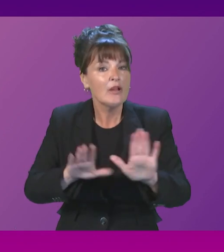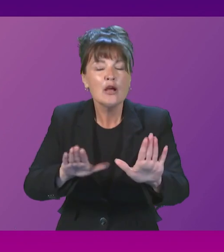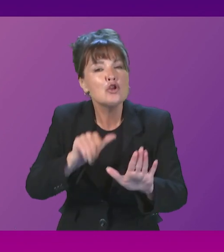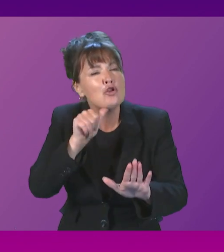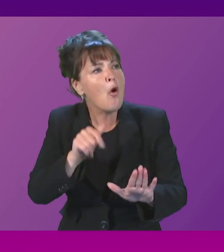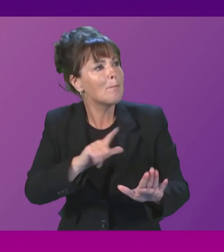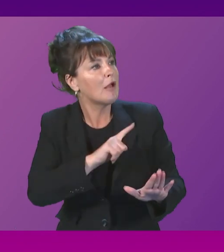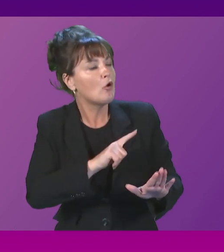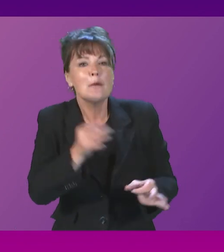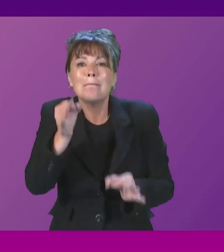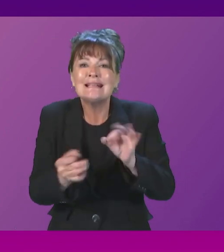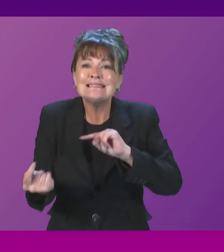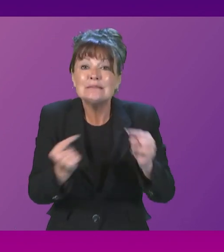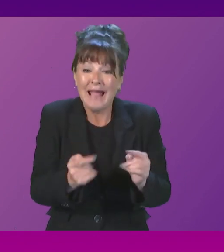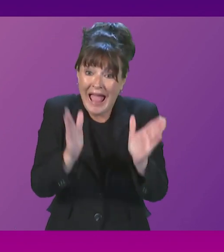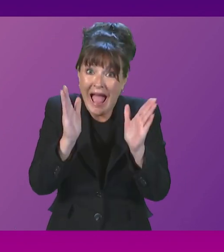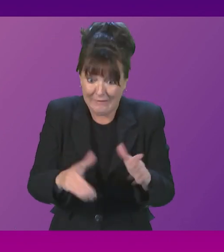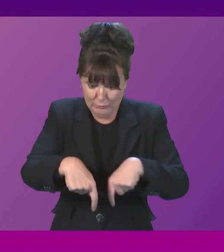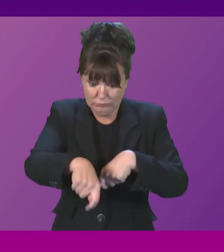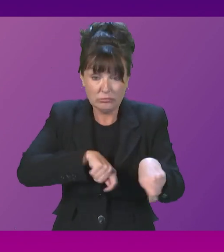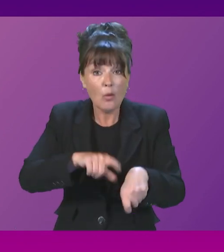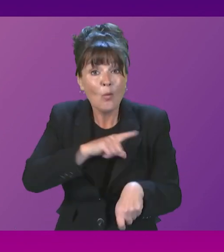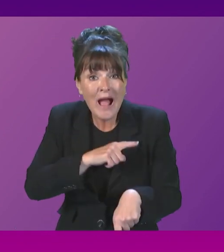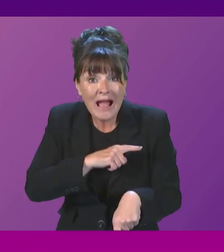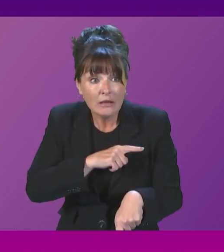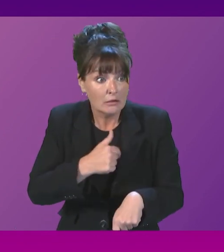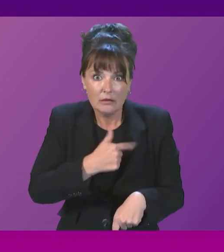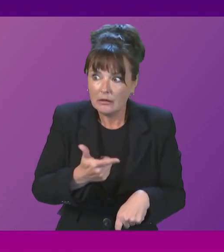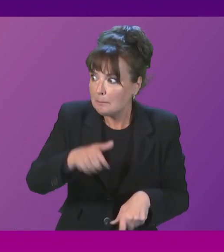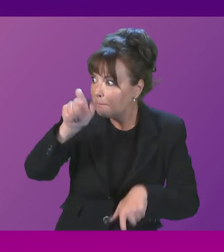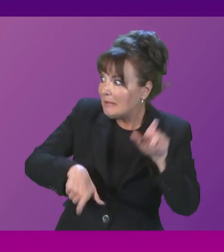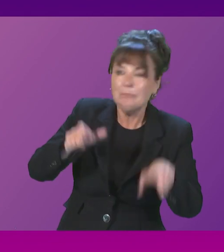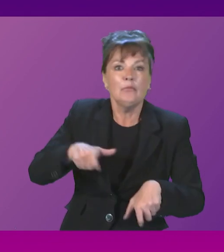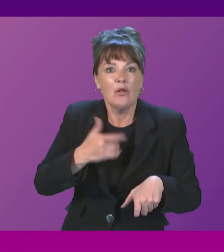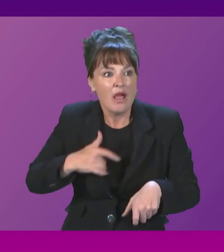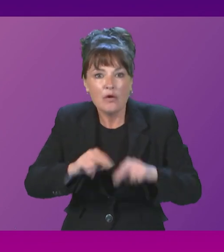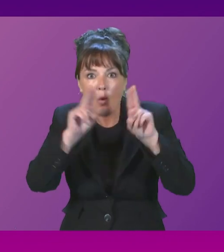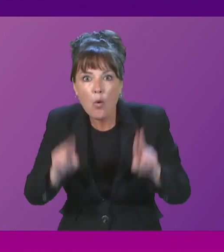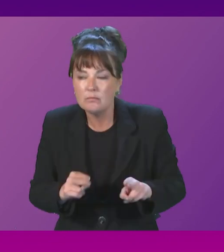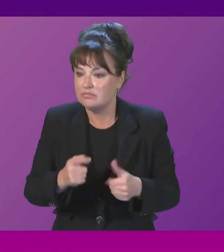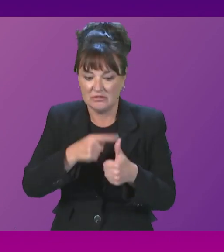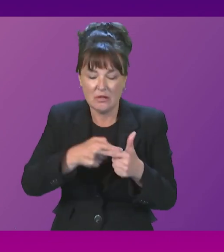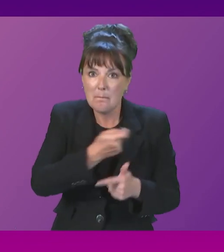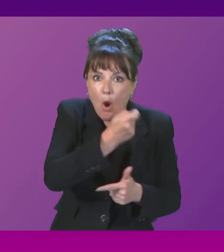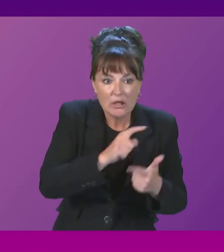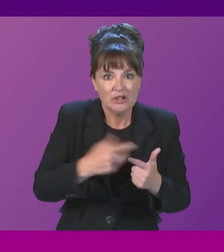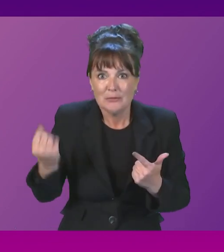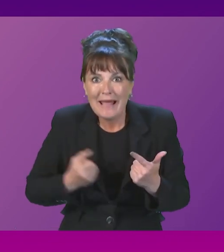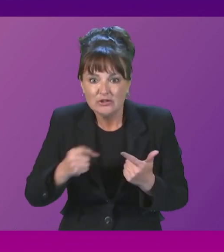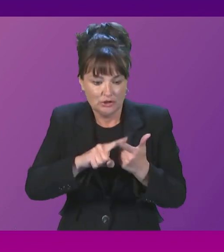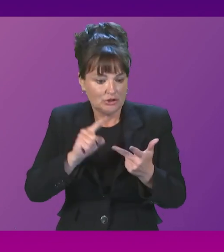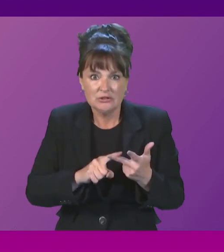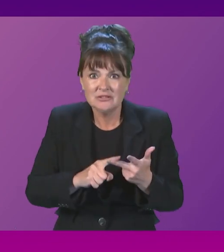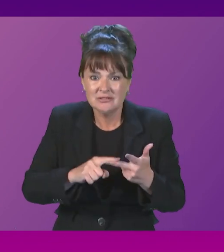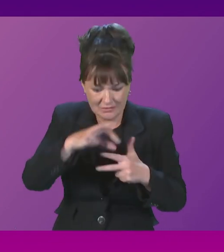ideological debate. It needs to be reversed for the sake of the homes, the living standards, the pensions and the security of